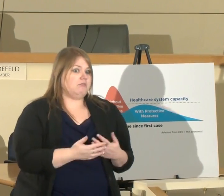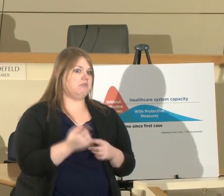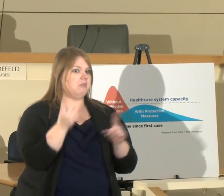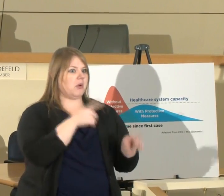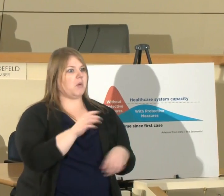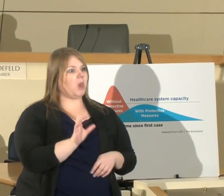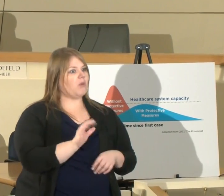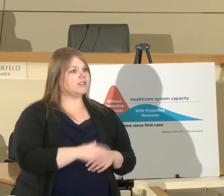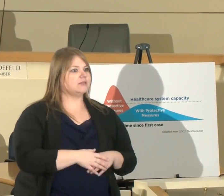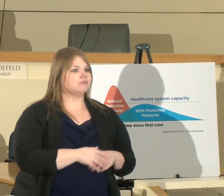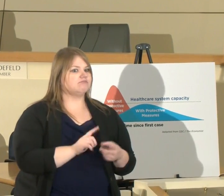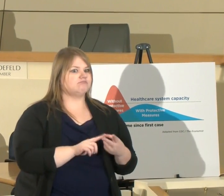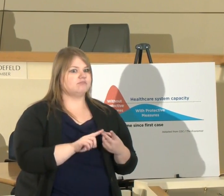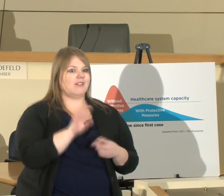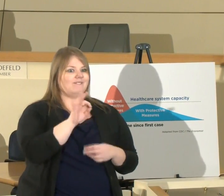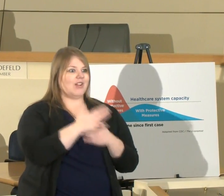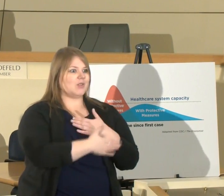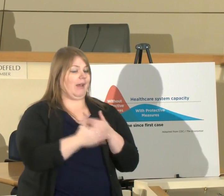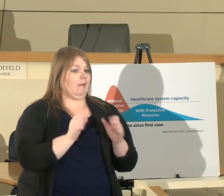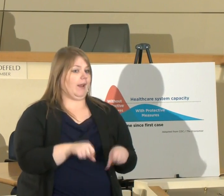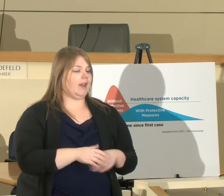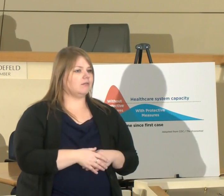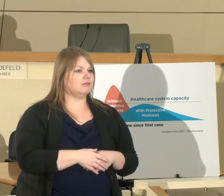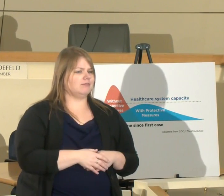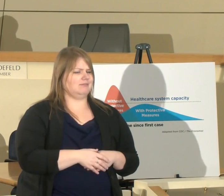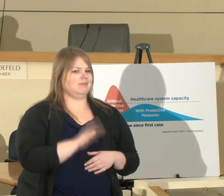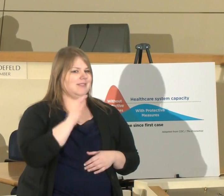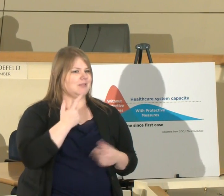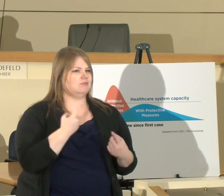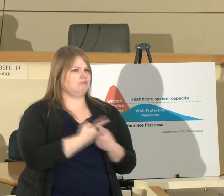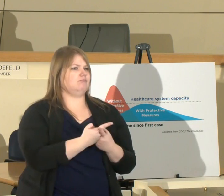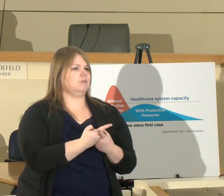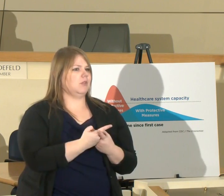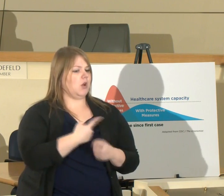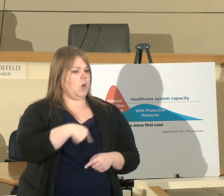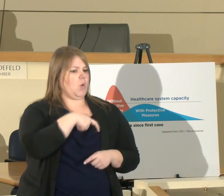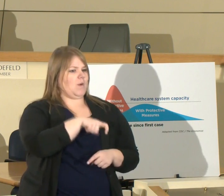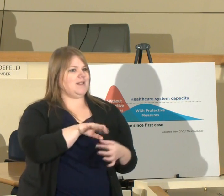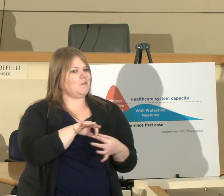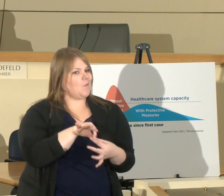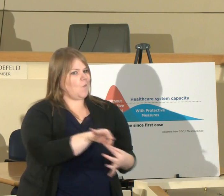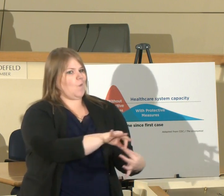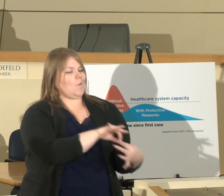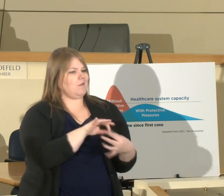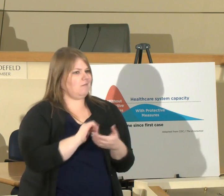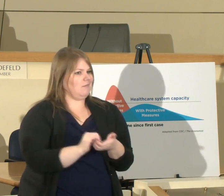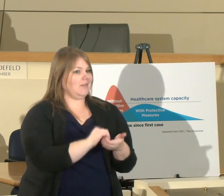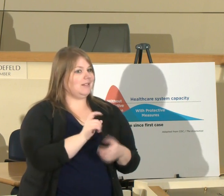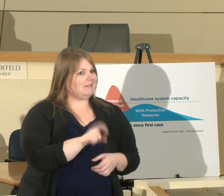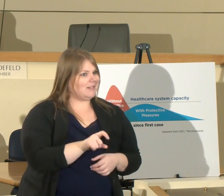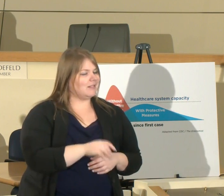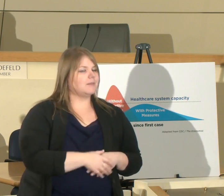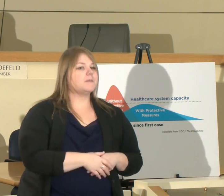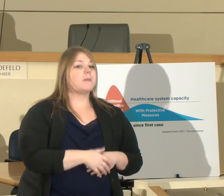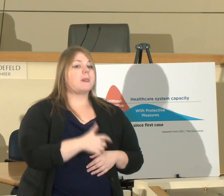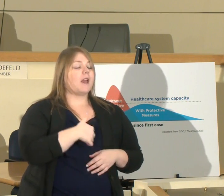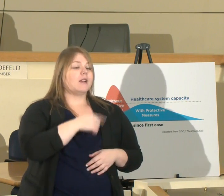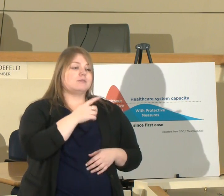to Fresno County that doesn't make a lot of sense we ought to have a coordinated effort and I really am concerned